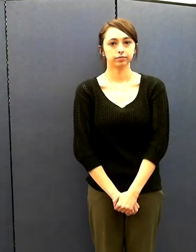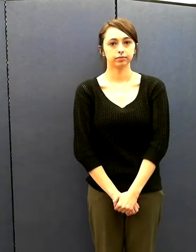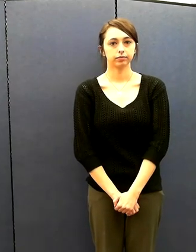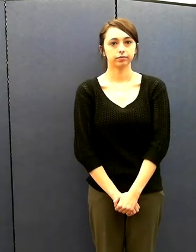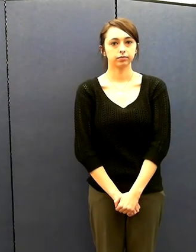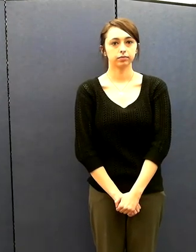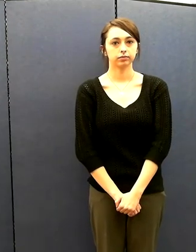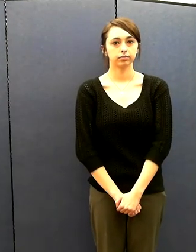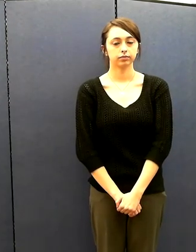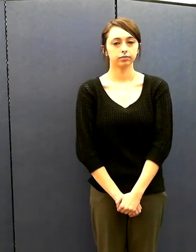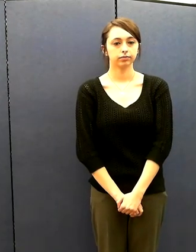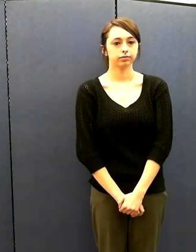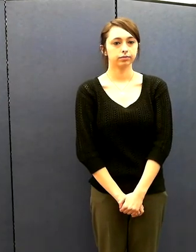both. Thank